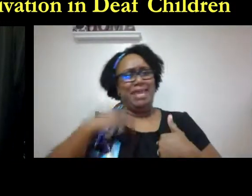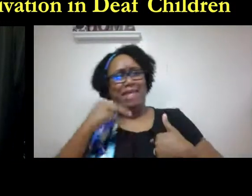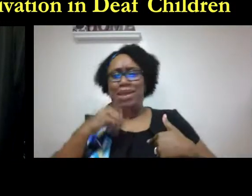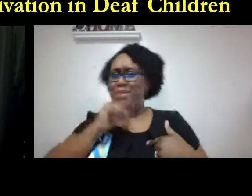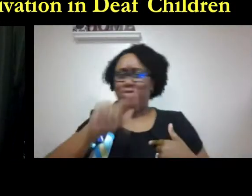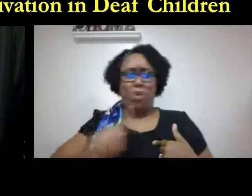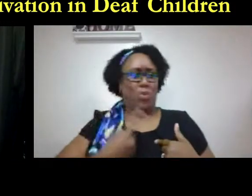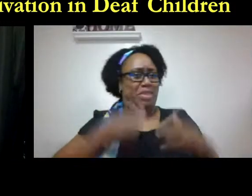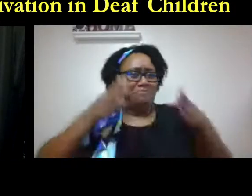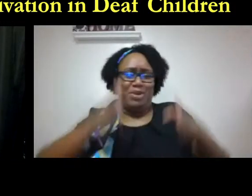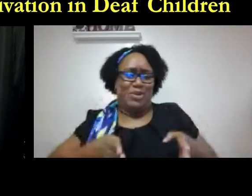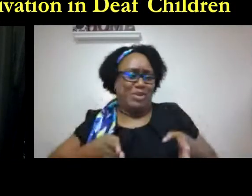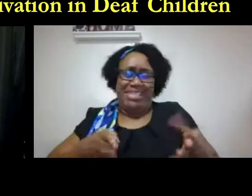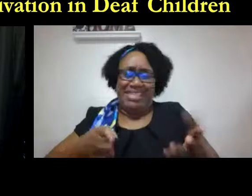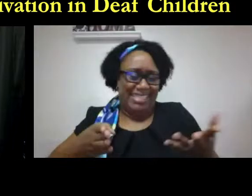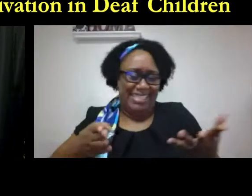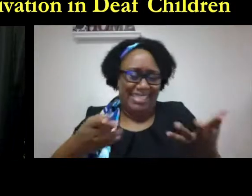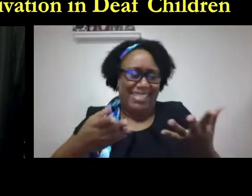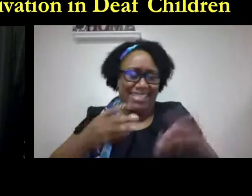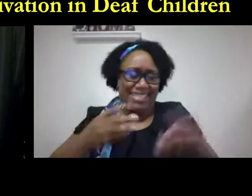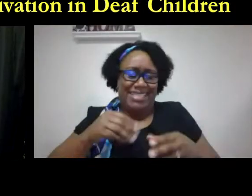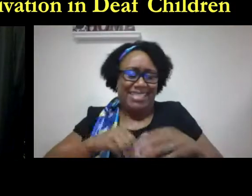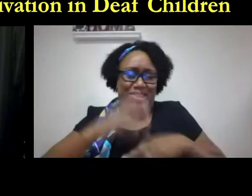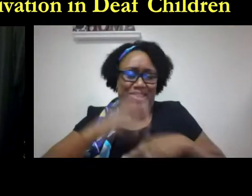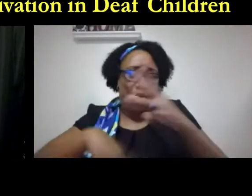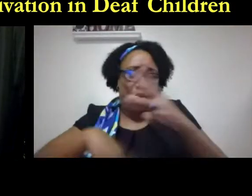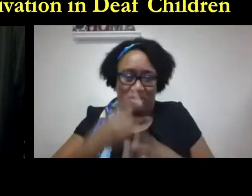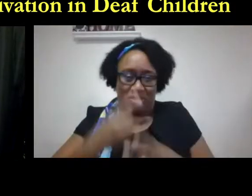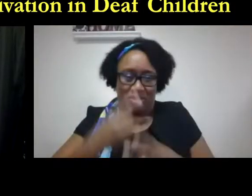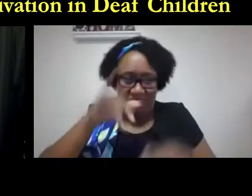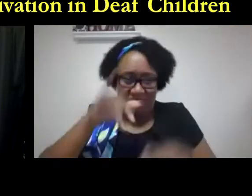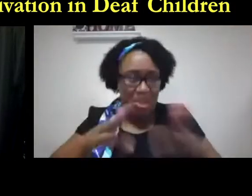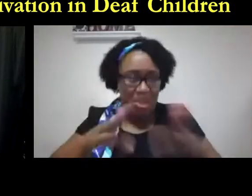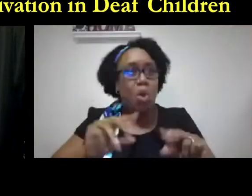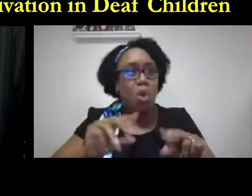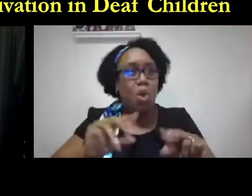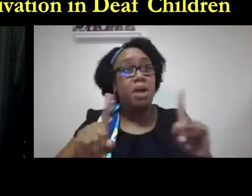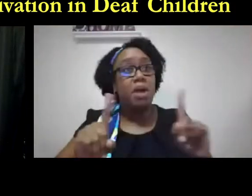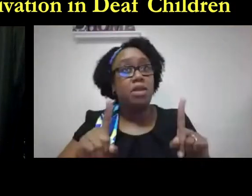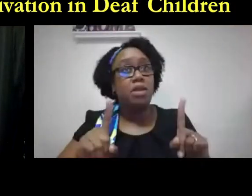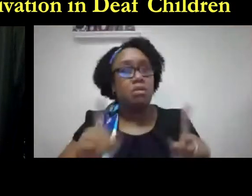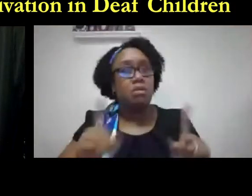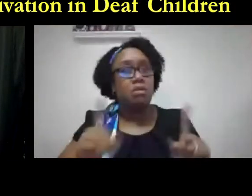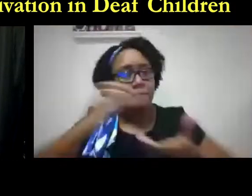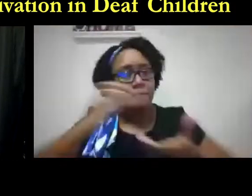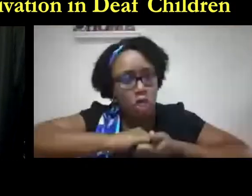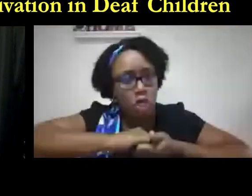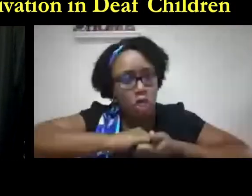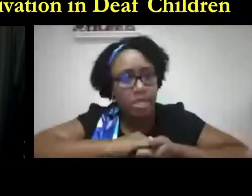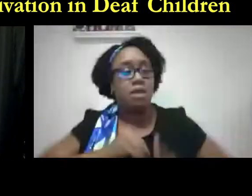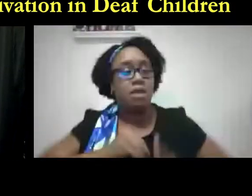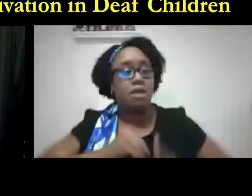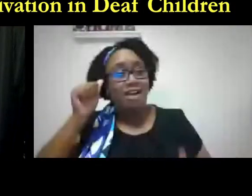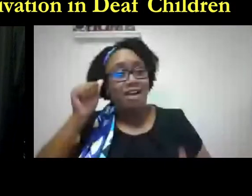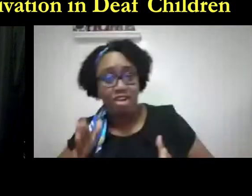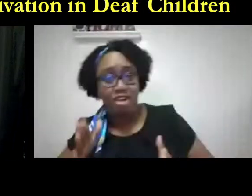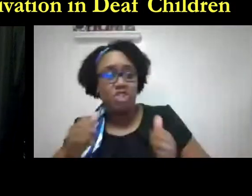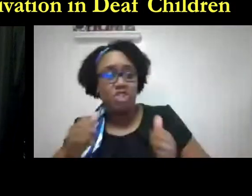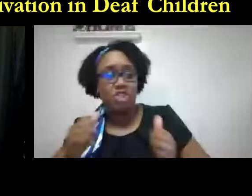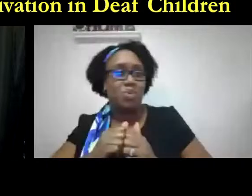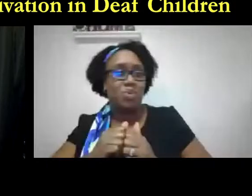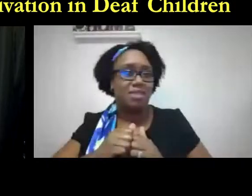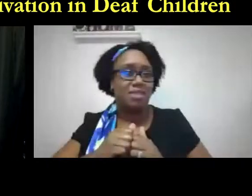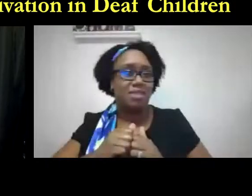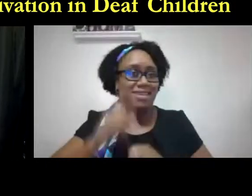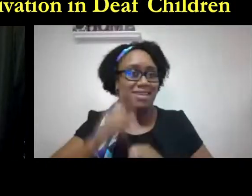in the future working together right you know i i'm only i'm not the only person in the world